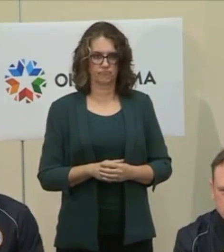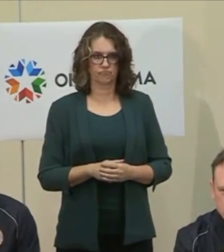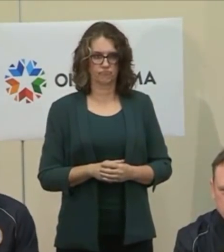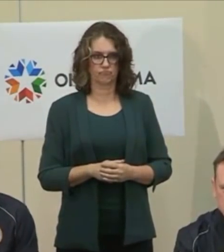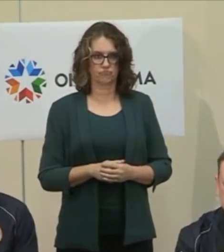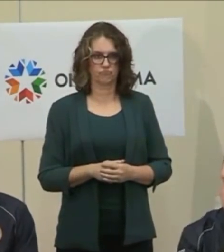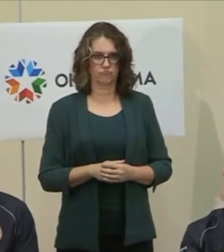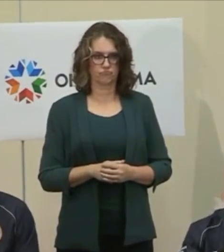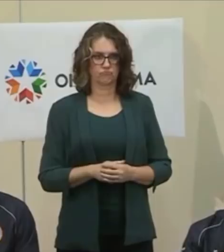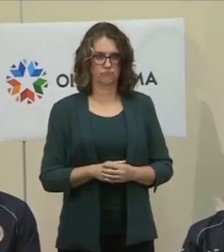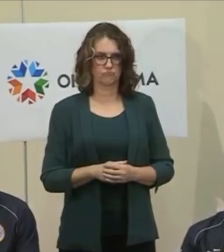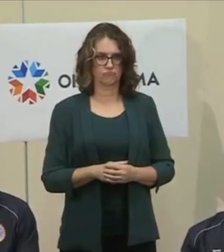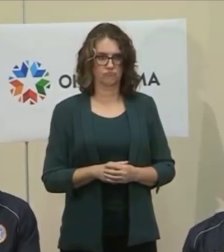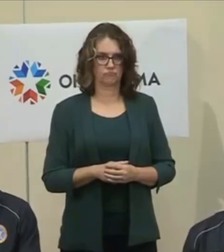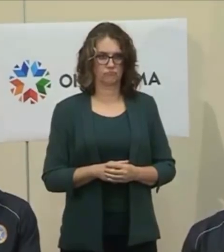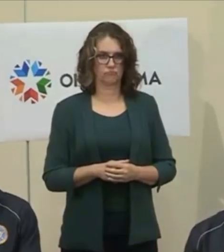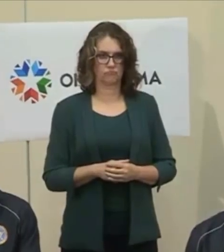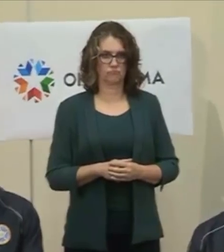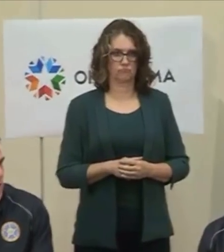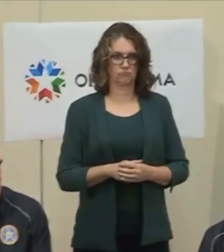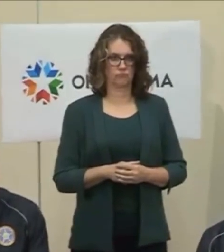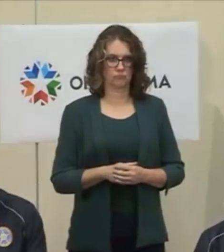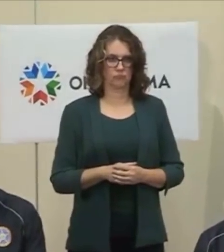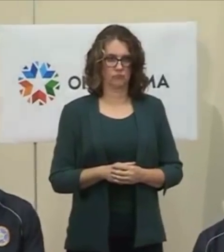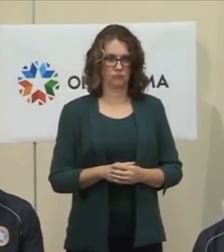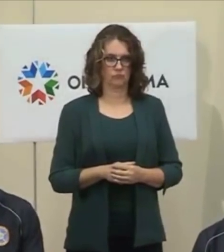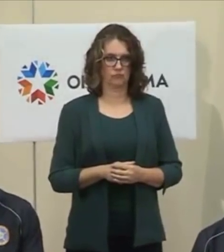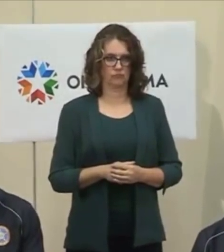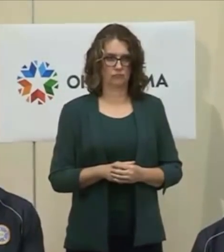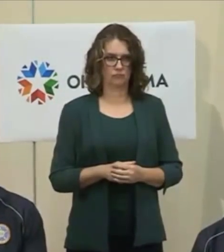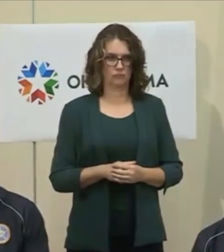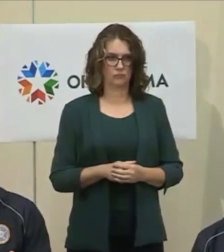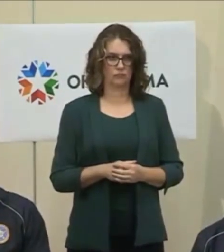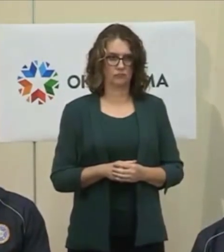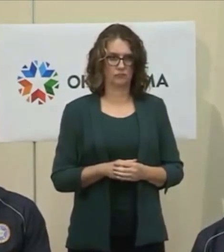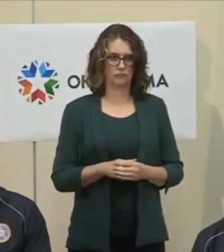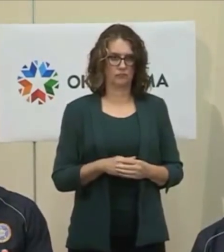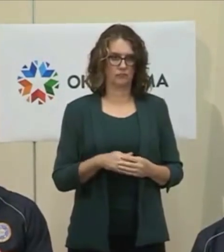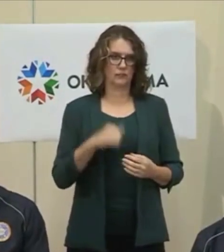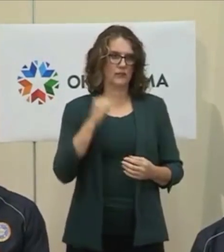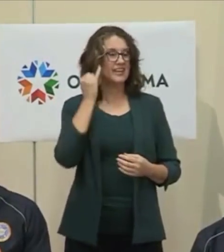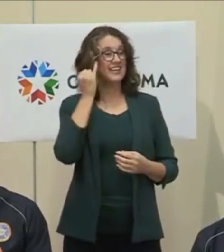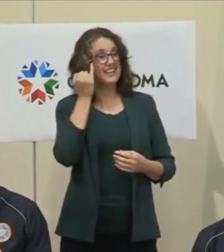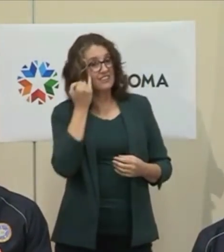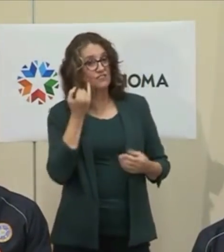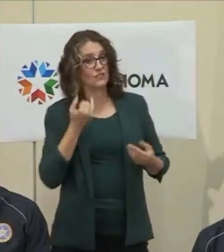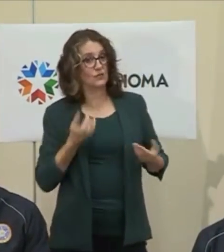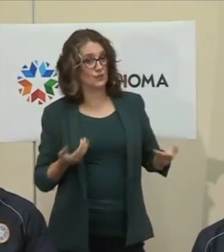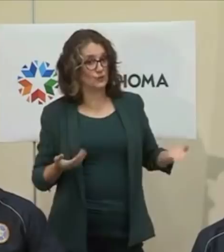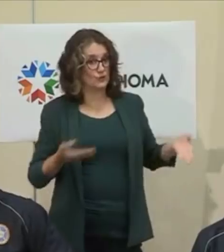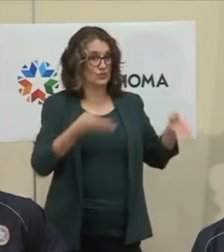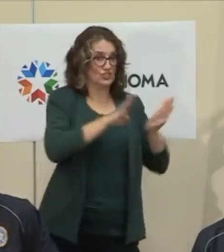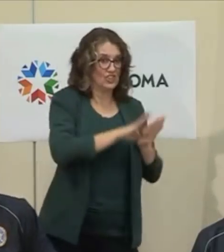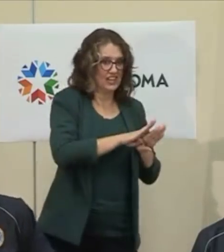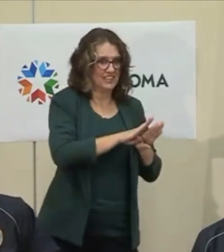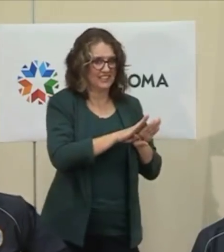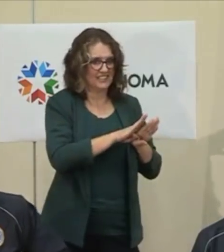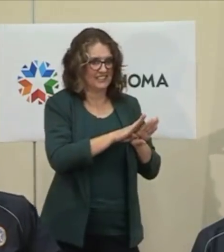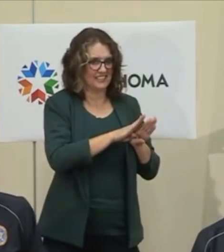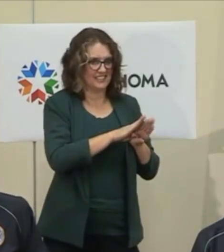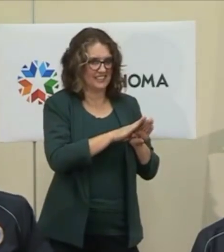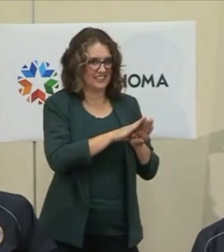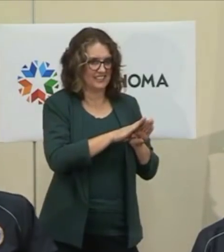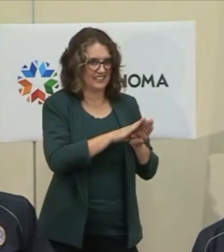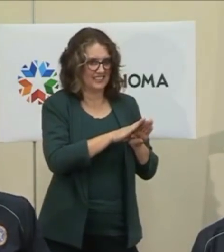The question is, when you shut down something, when does it come back? We're looking at modeling that